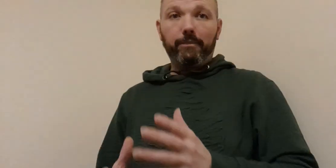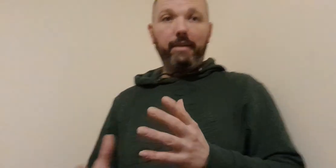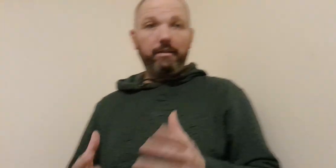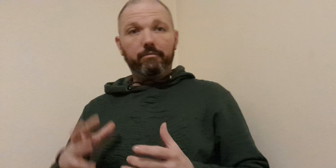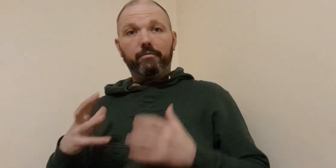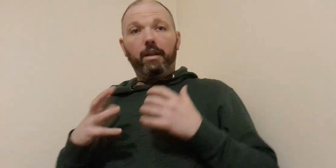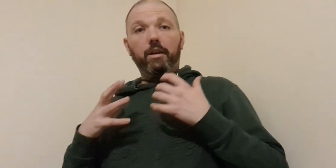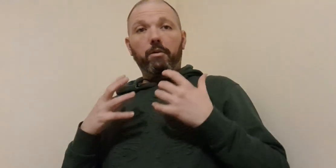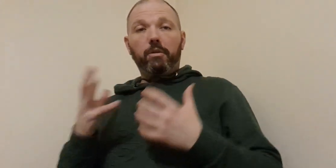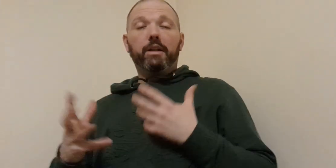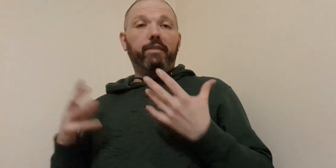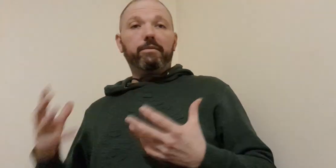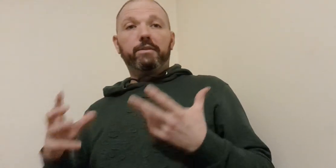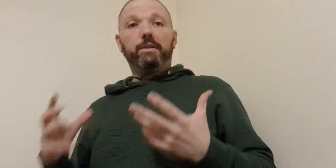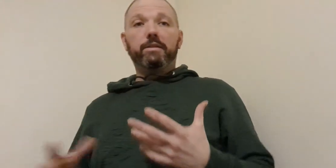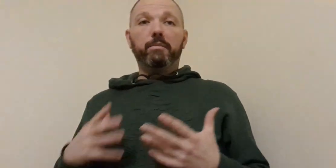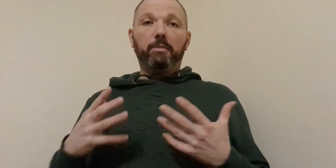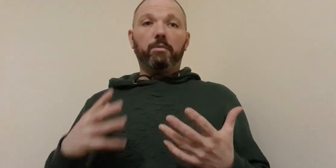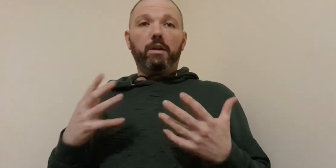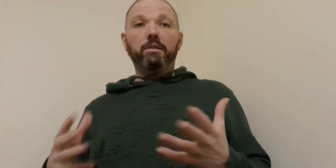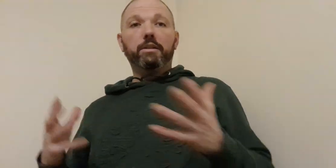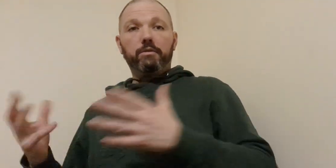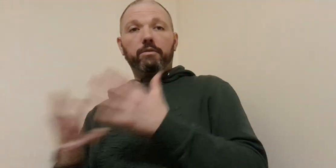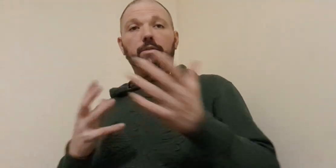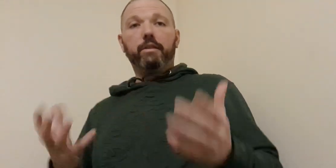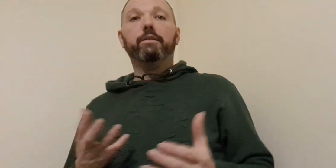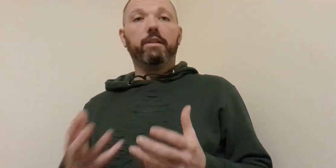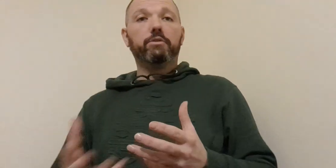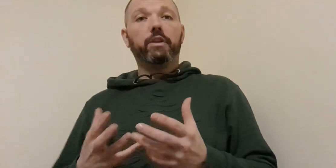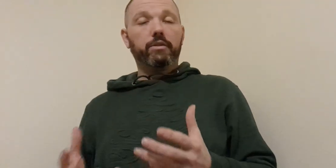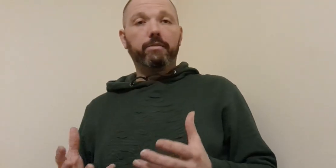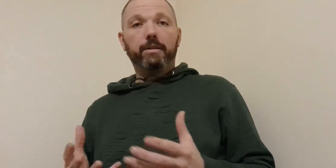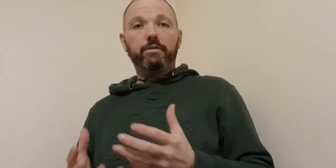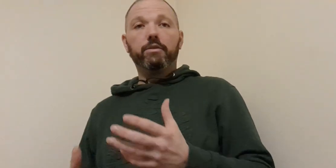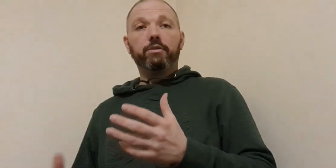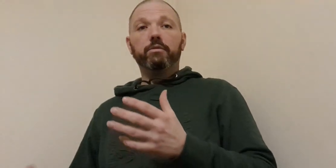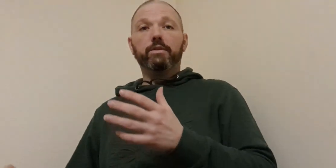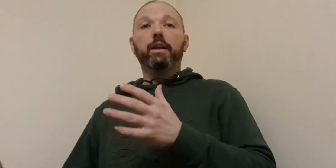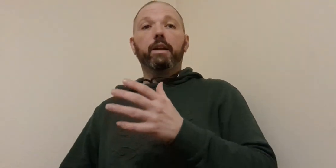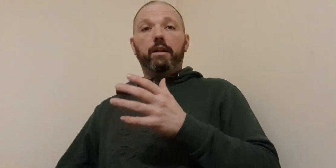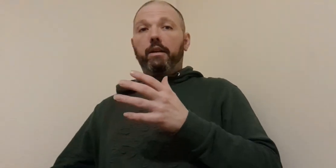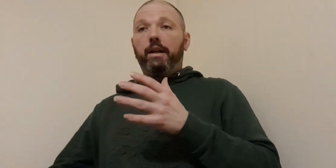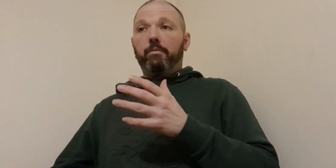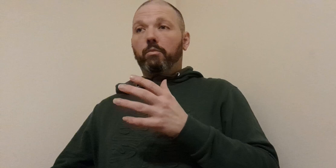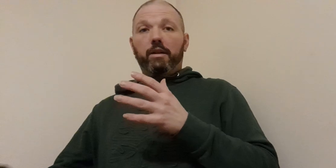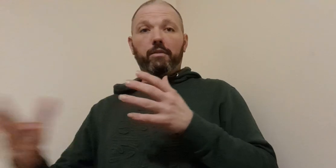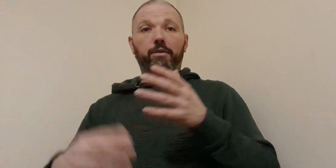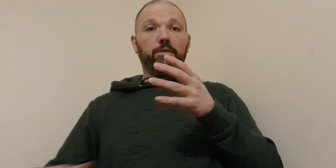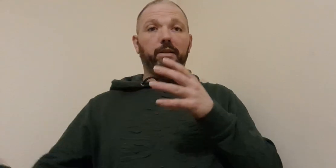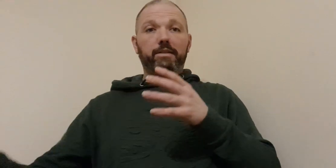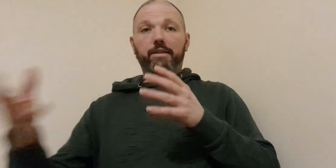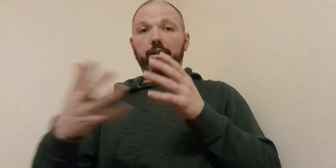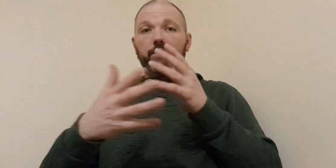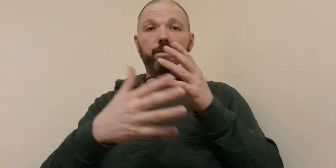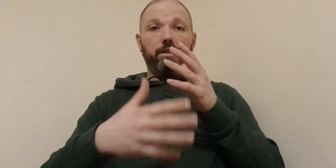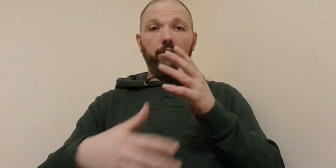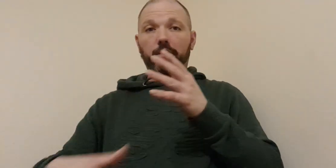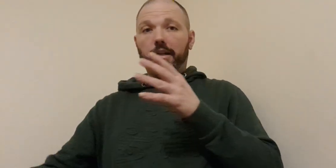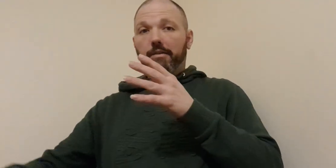that were kind of emphasized to me by wong like and also kind of in exchanges with these other students um one of the first ones is kind of let's like go kind of